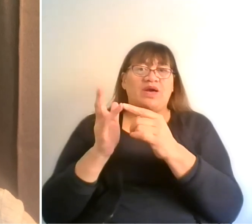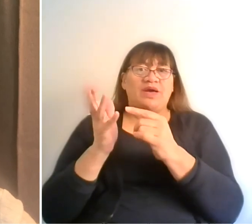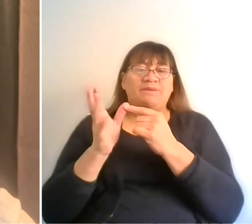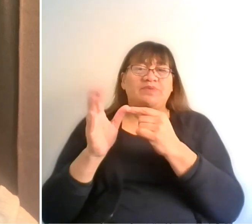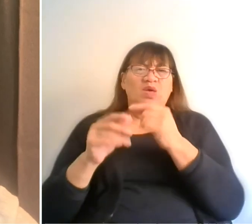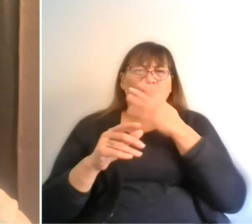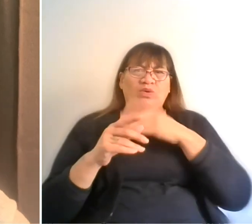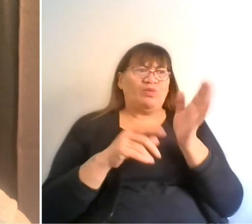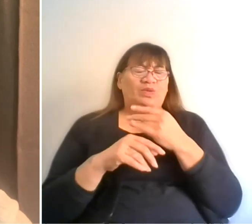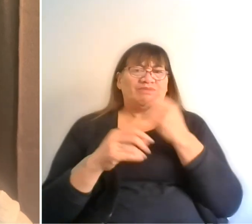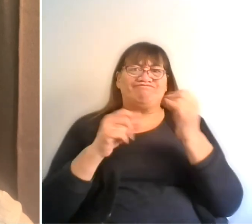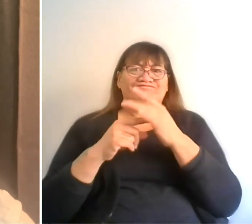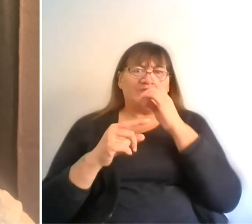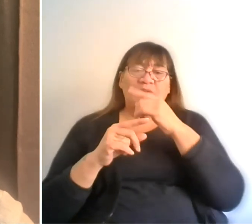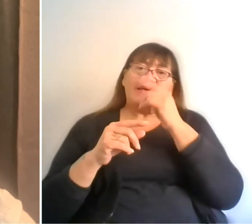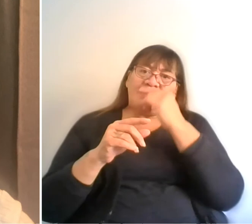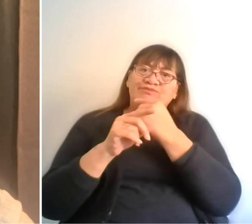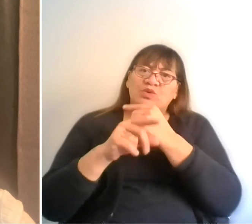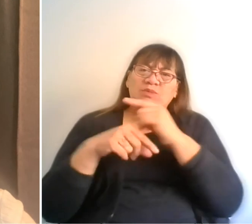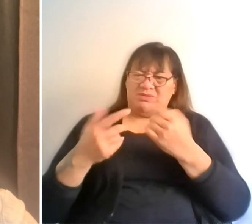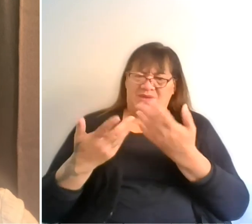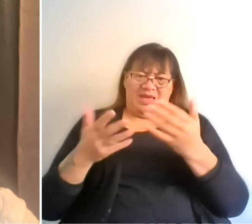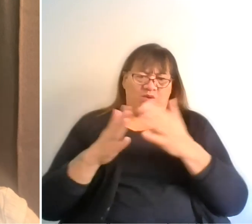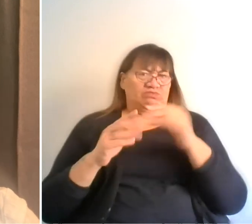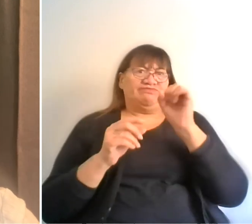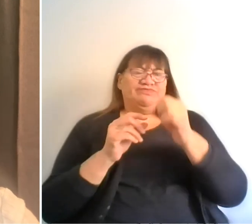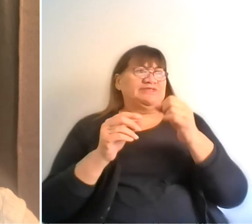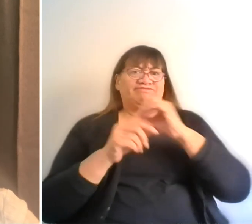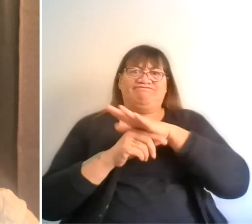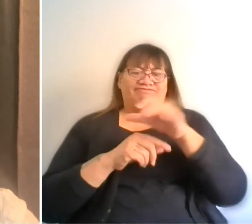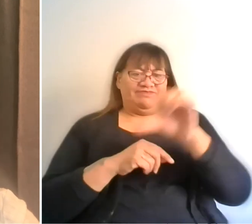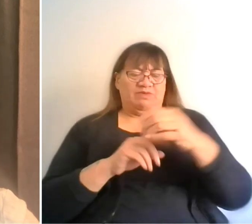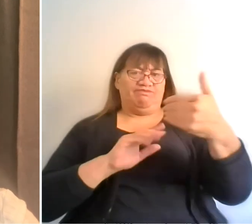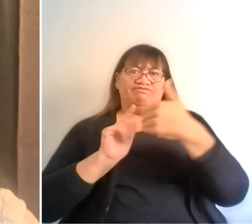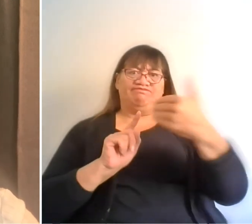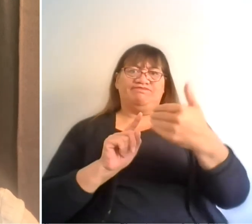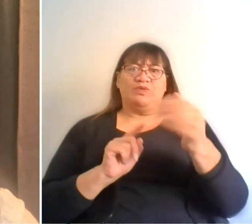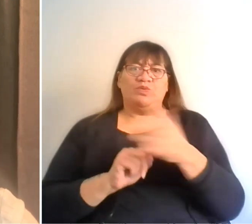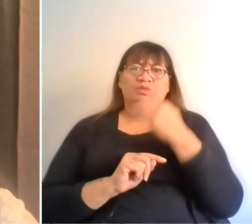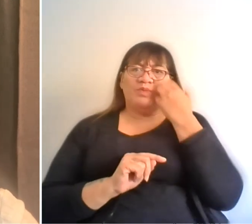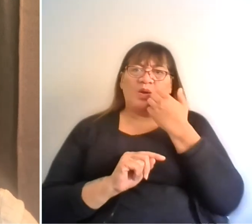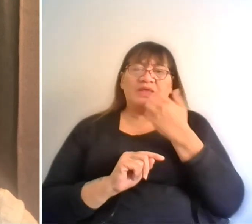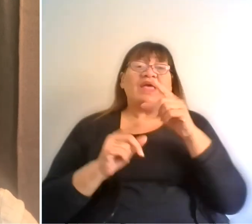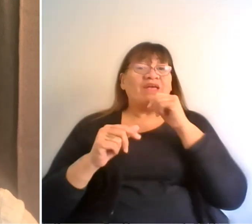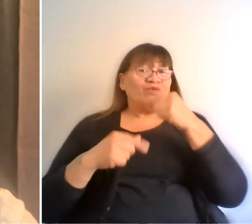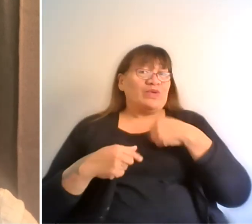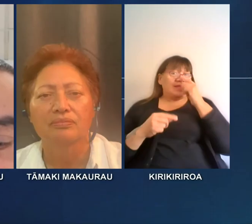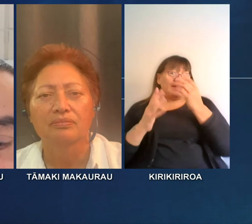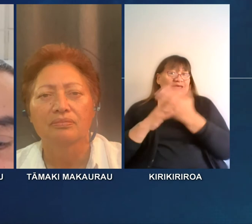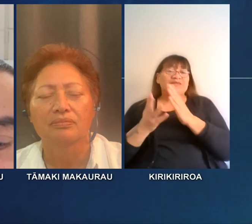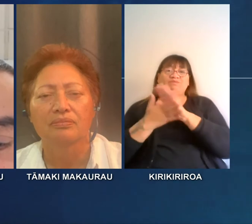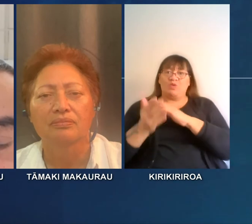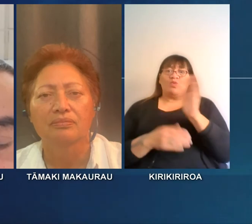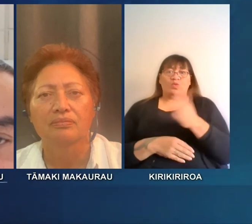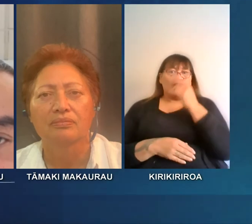Māori to be a conversation that our community can access. And as I say, when they can access it, everybody can. Tēnā ro atu